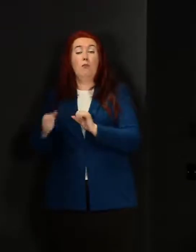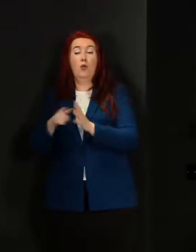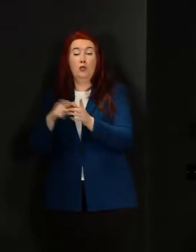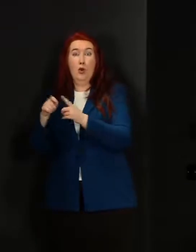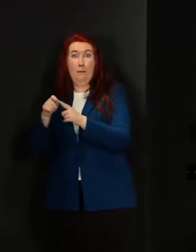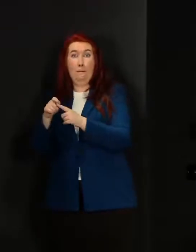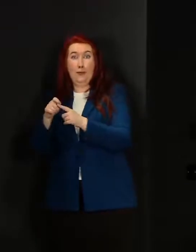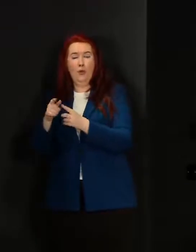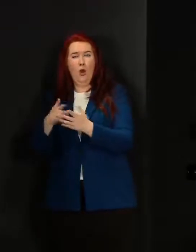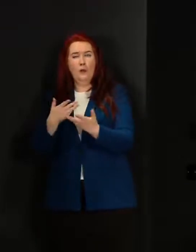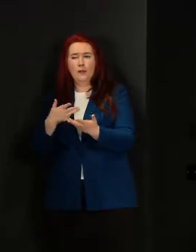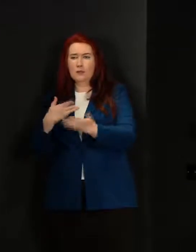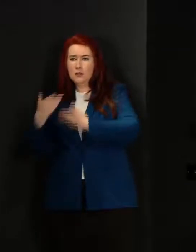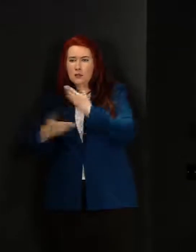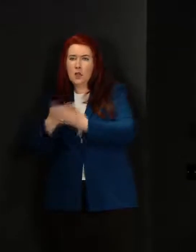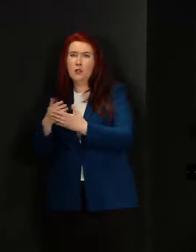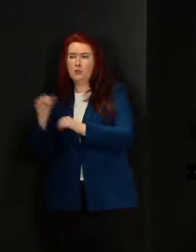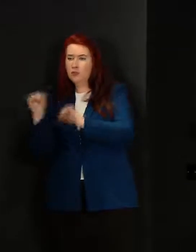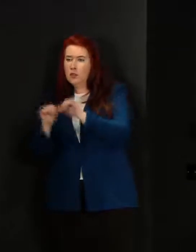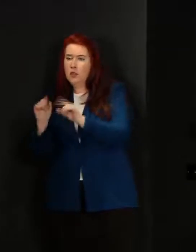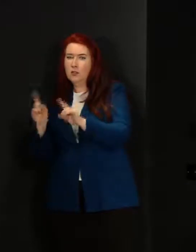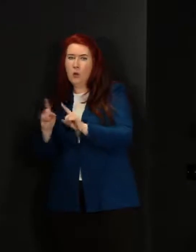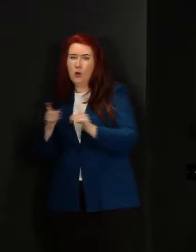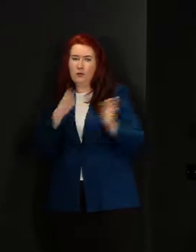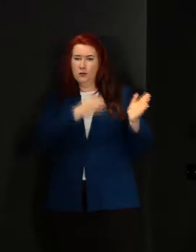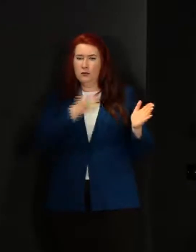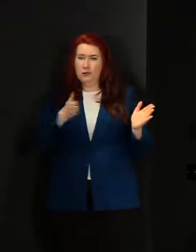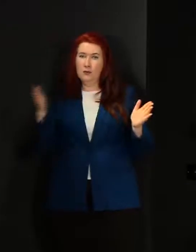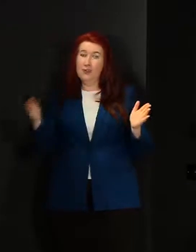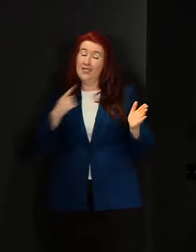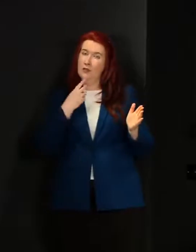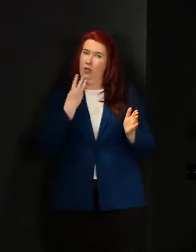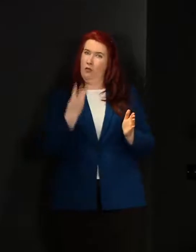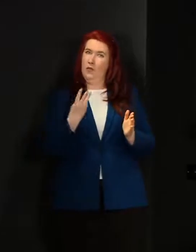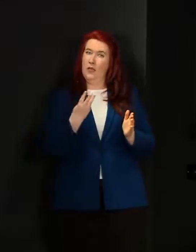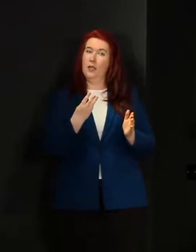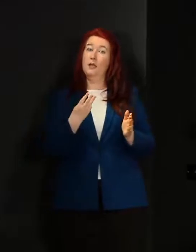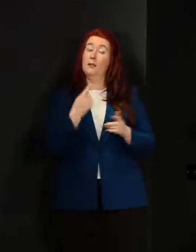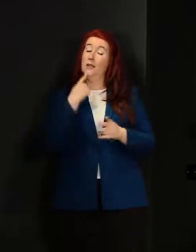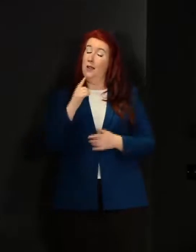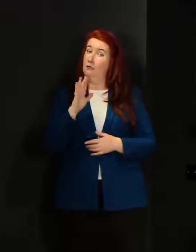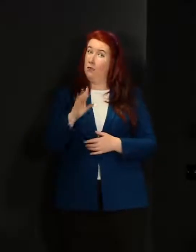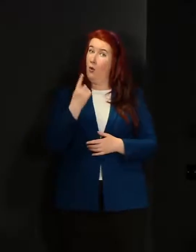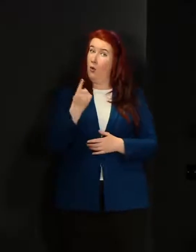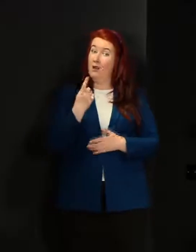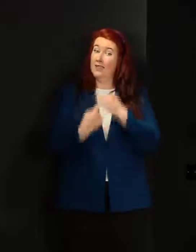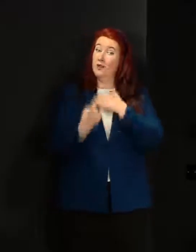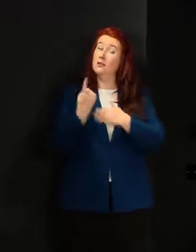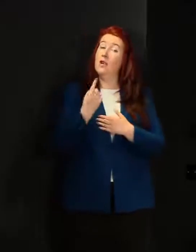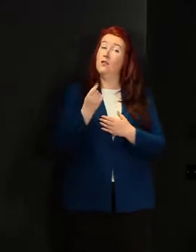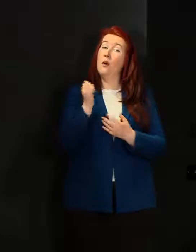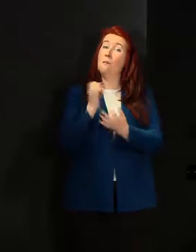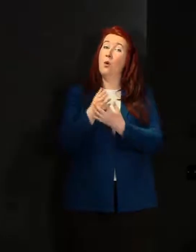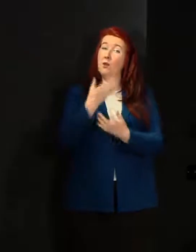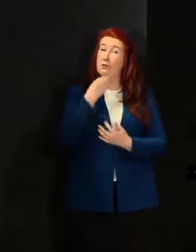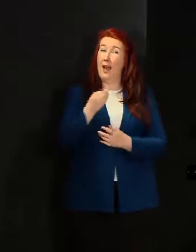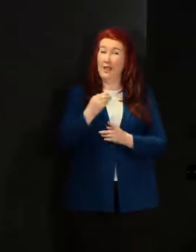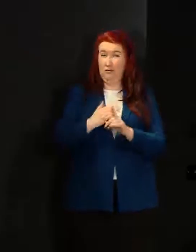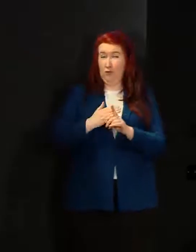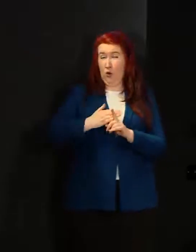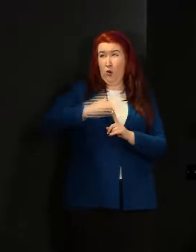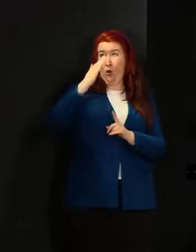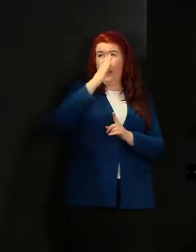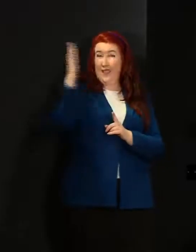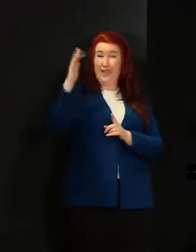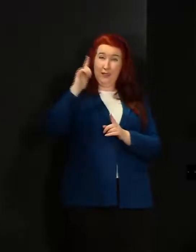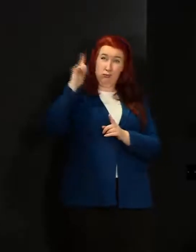describe and talk about the results and he described a individual who was a postman in the far north east